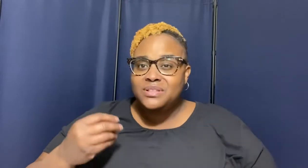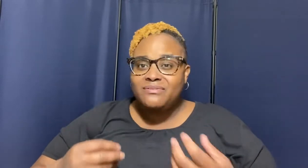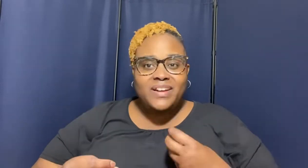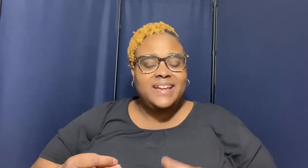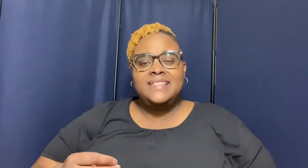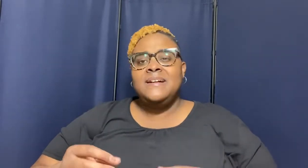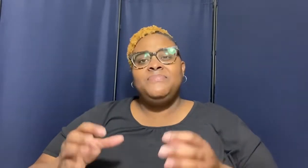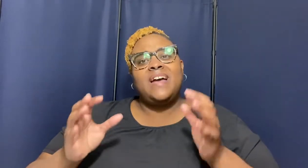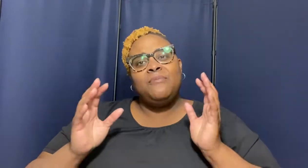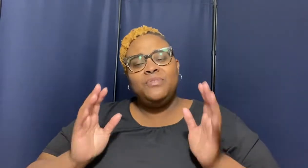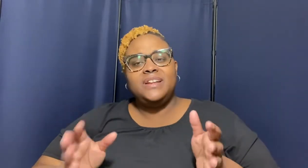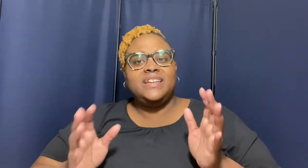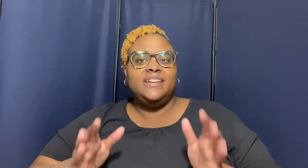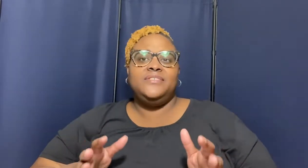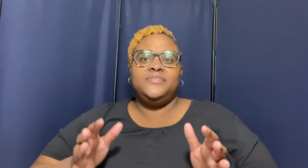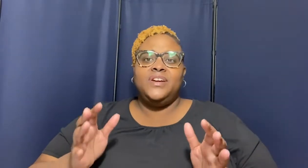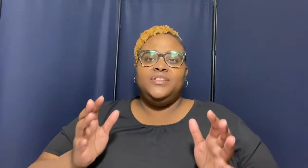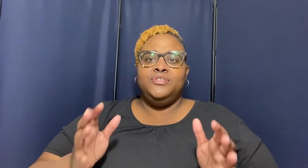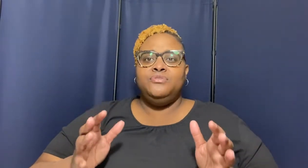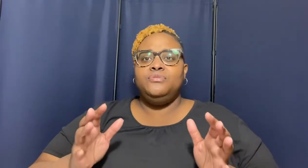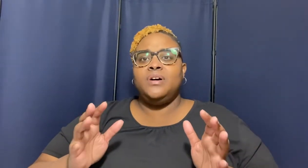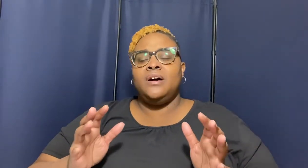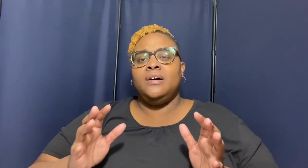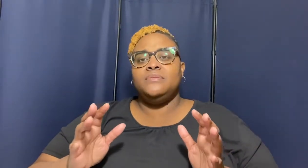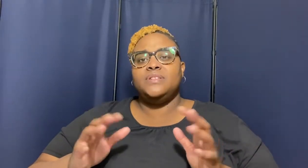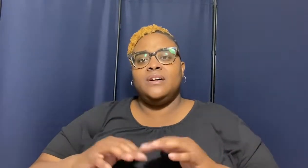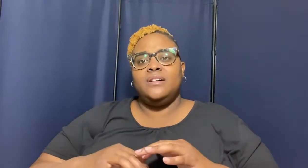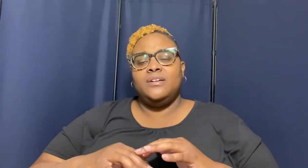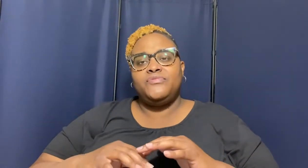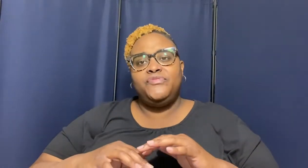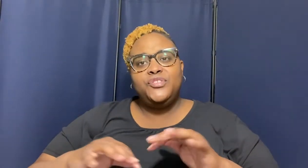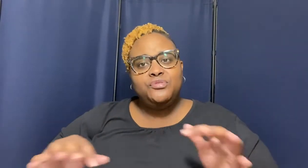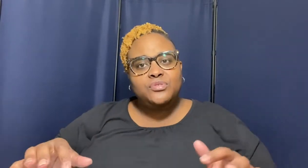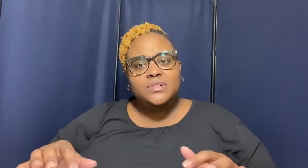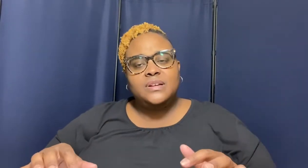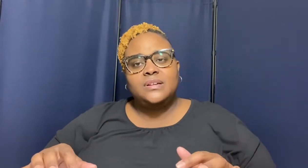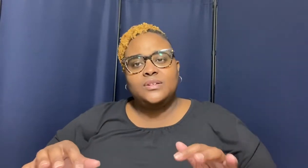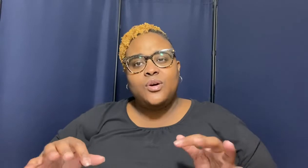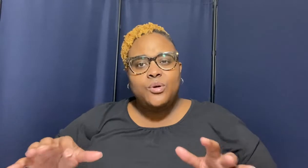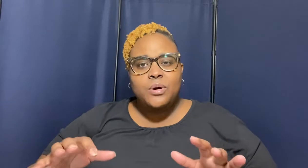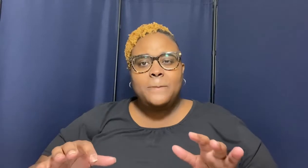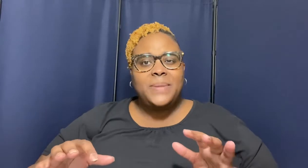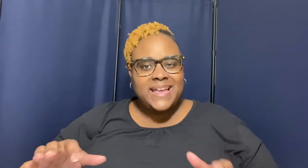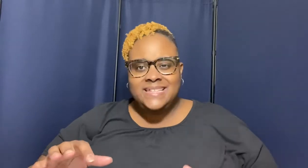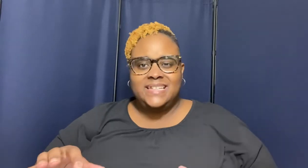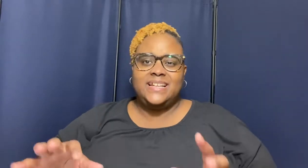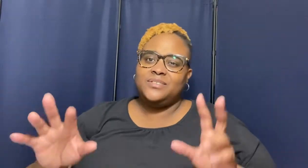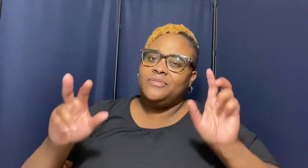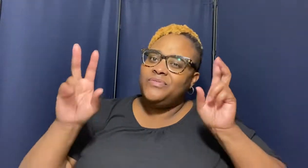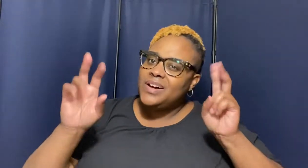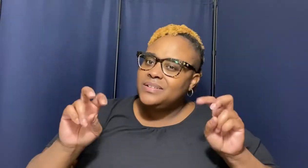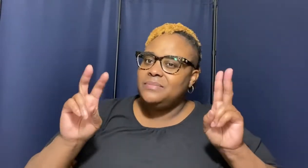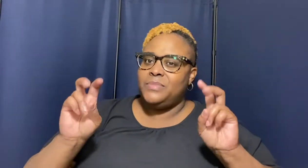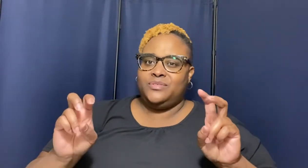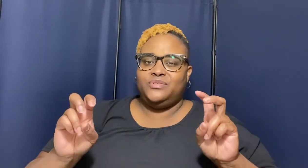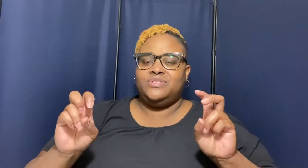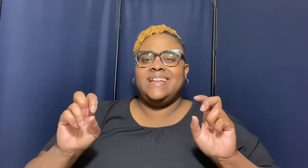the faith i want to give you uh a few uh core basics or fundamentals that